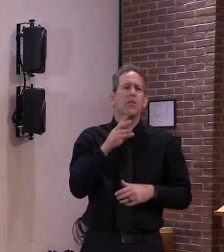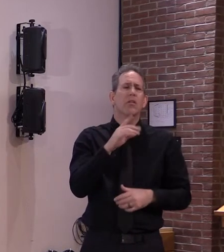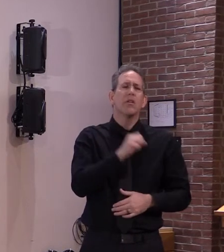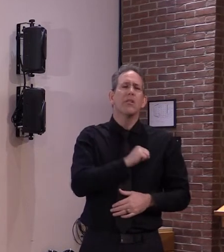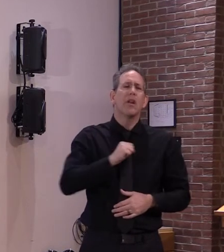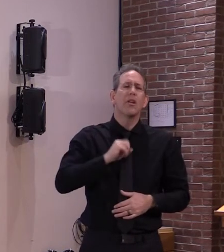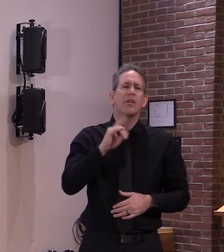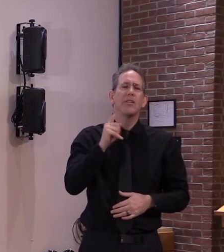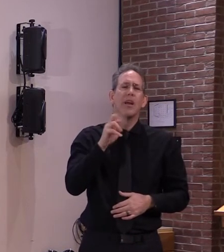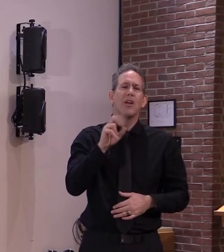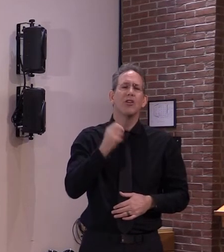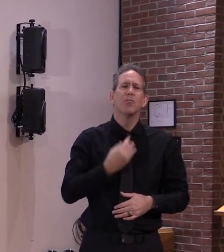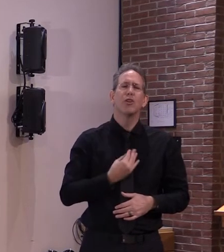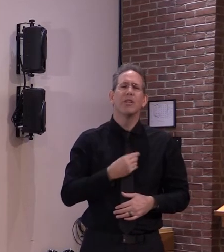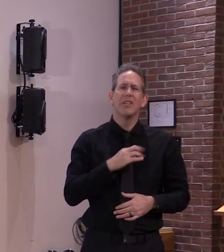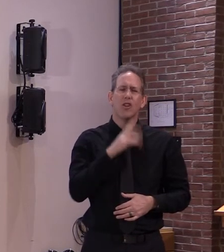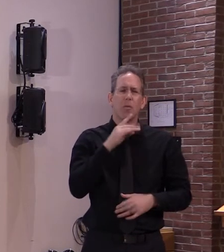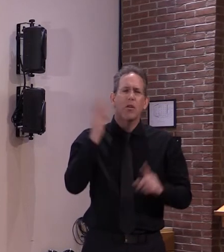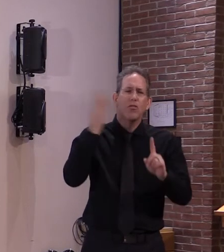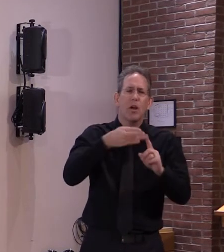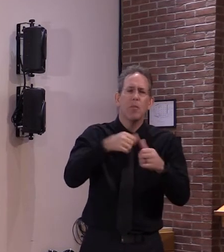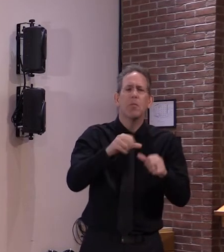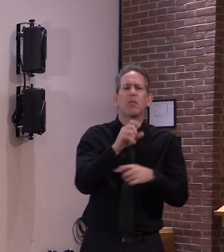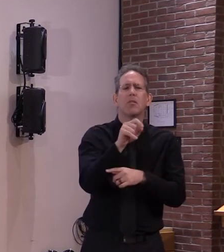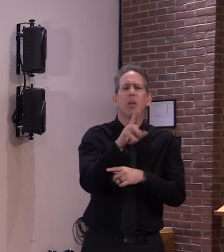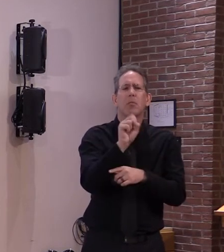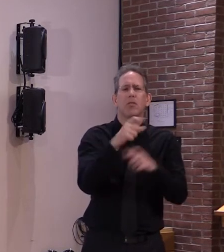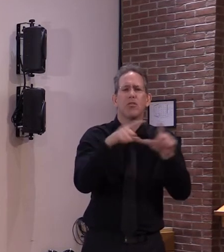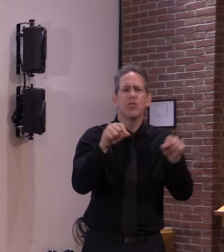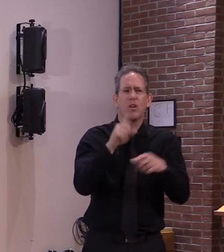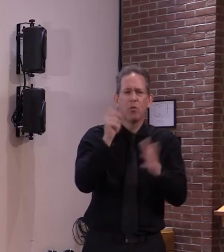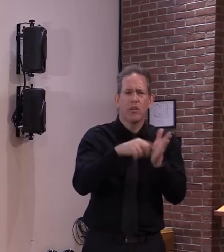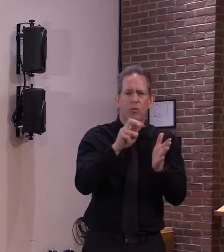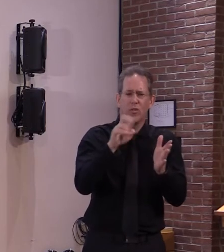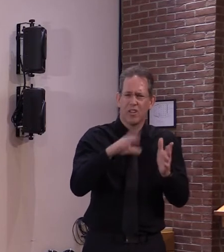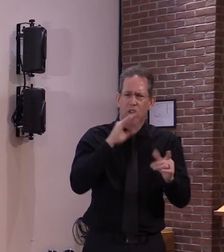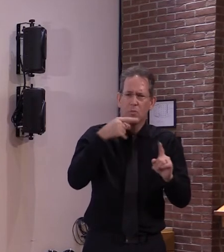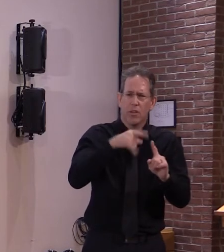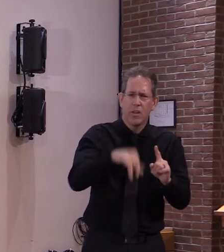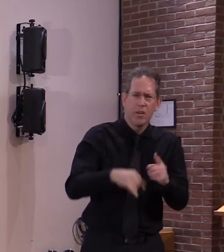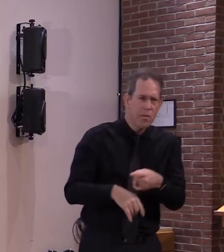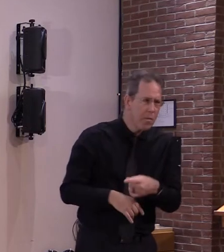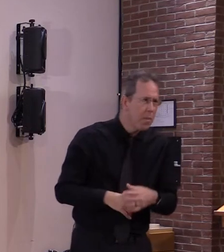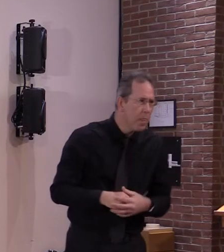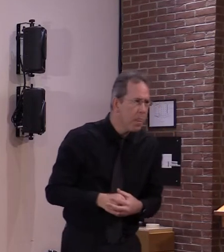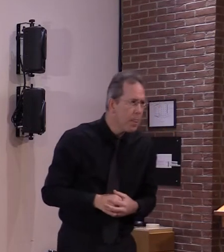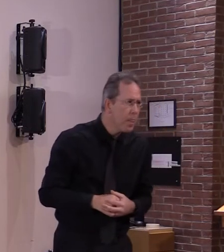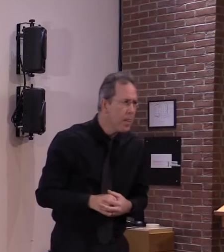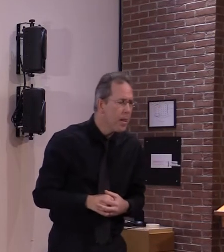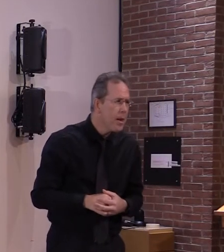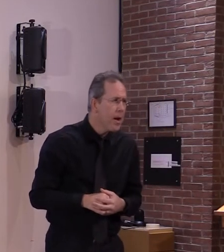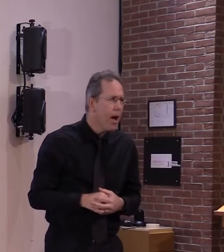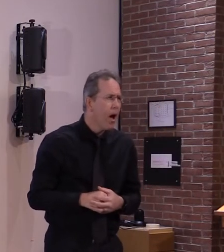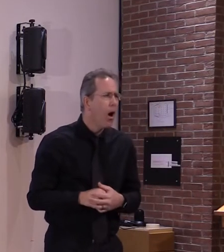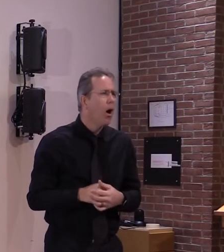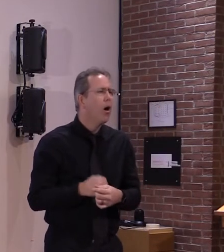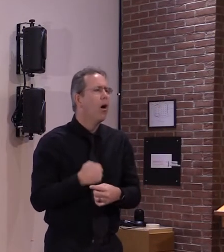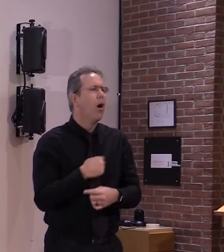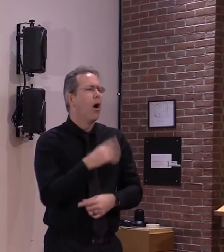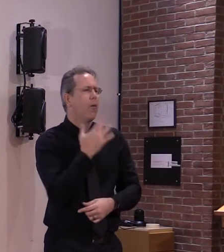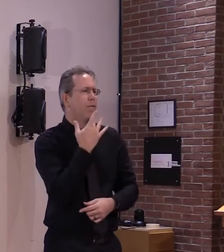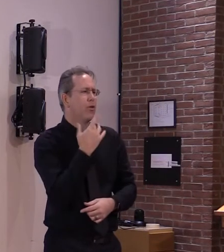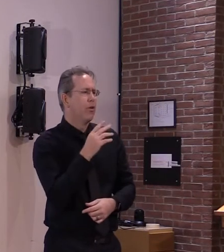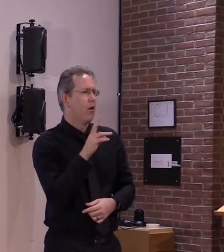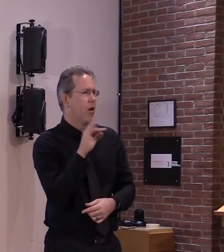from my perspective and i and the the other the direct payments are equally important but we need to